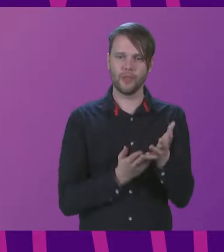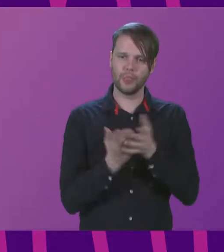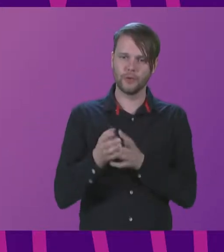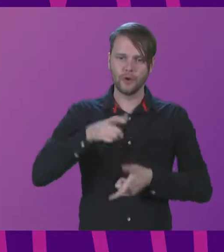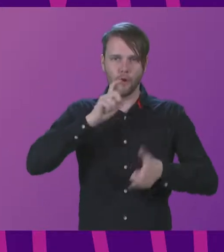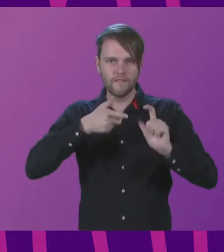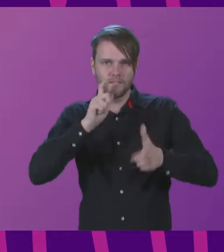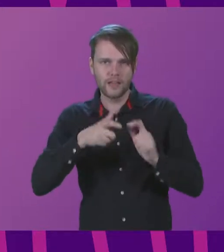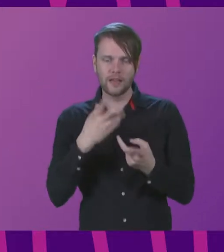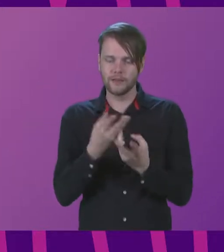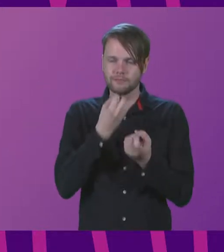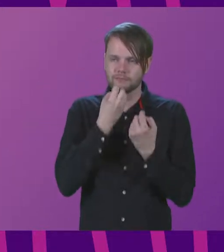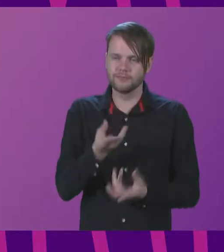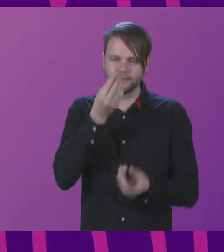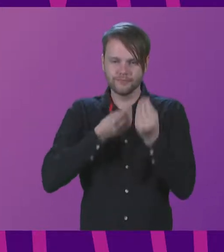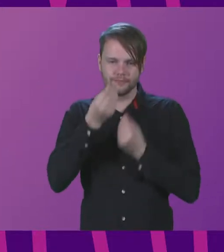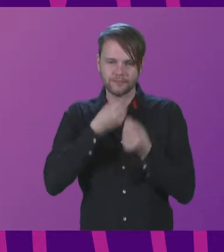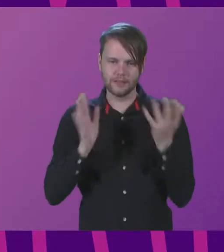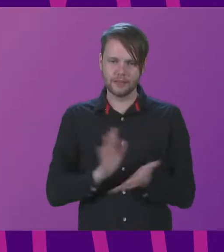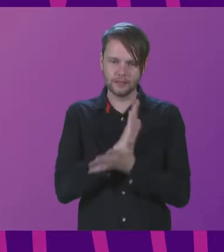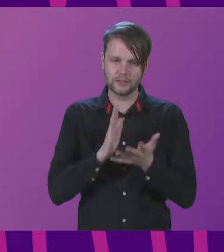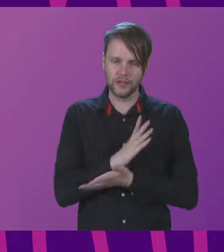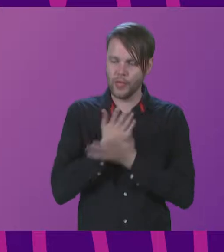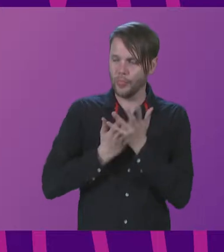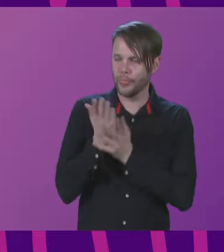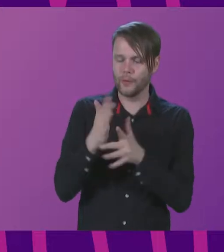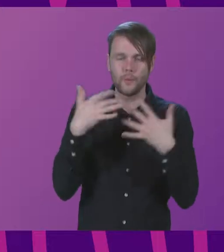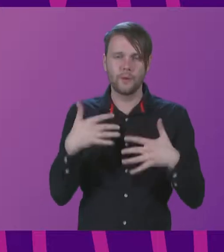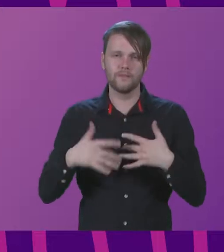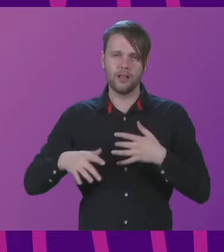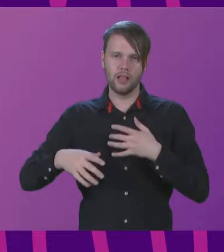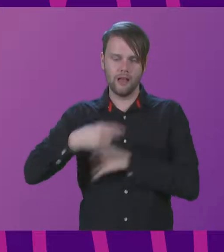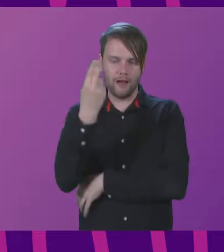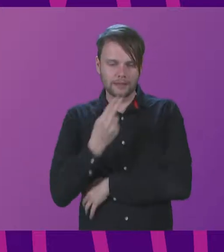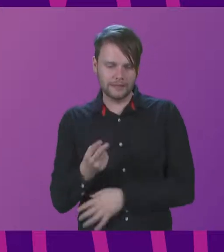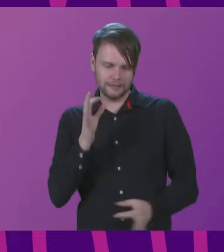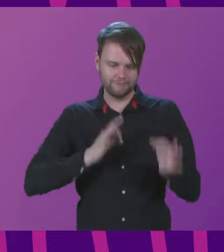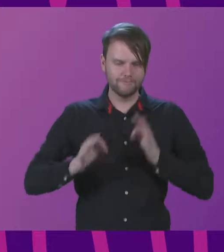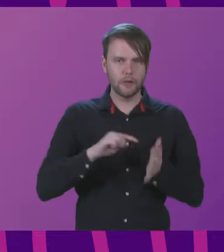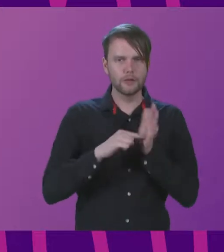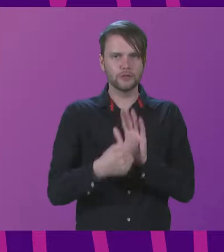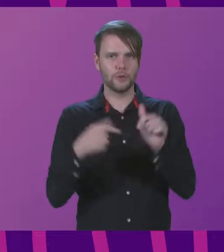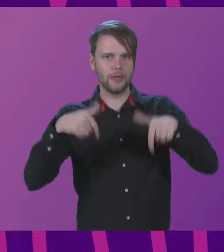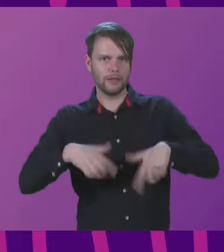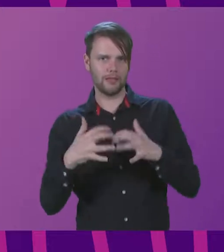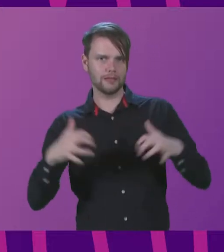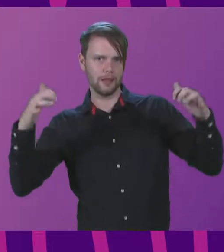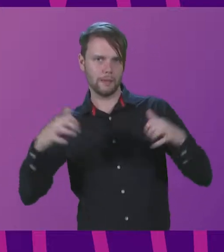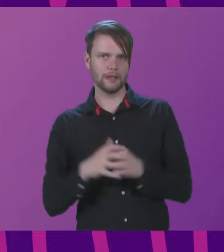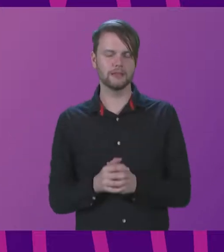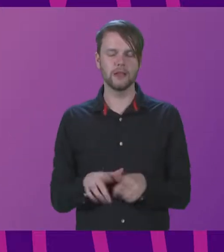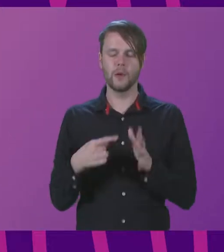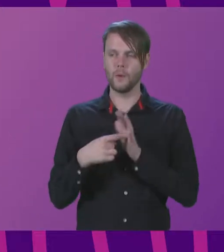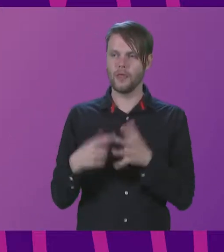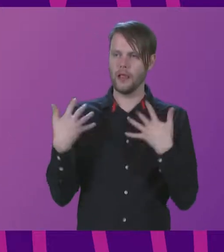and other delicious refreshments that we've enjoyed, and through the wonderful artistic jewels that have been shared with us here at the summit and against the